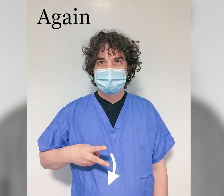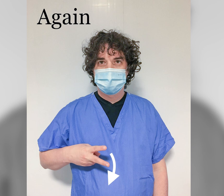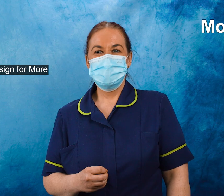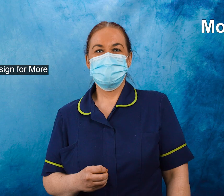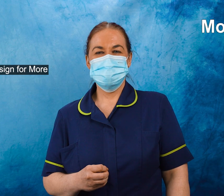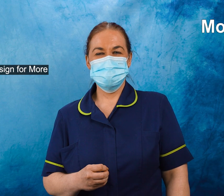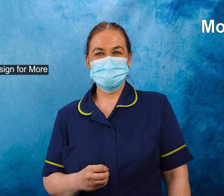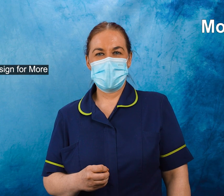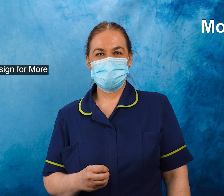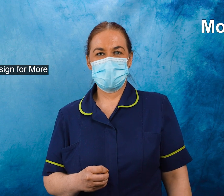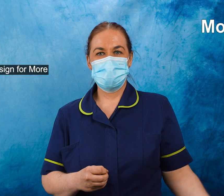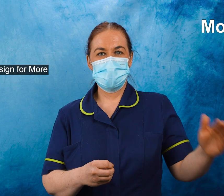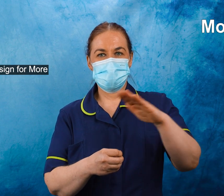This is a sign for more.